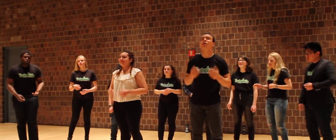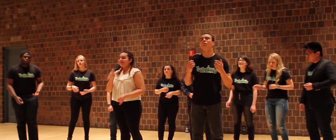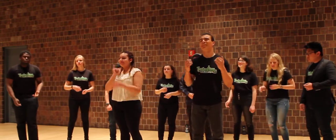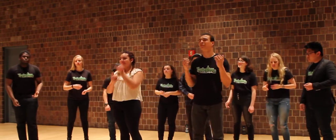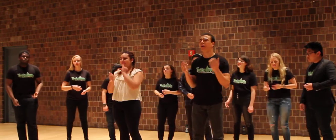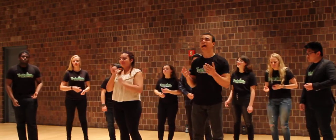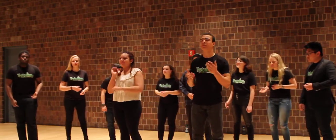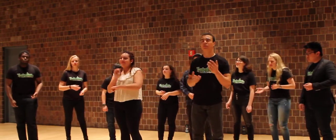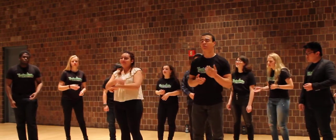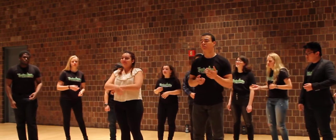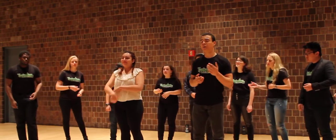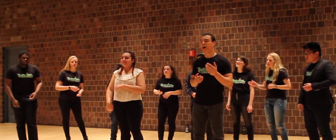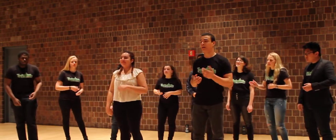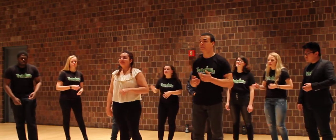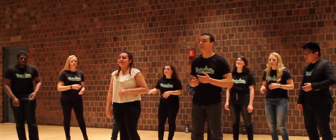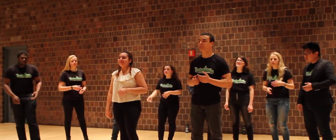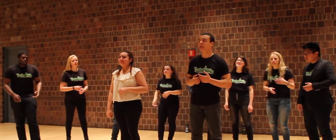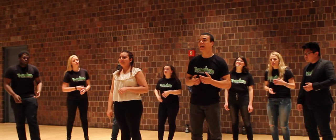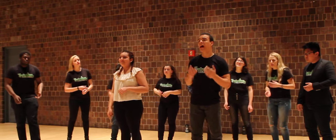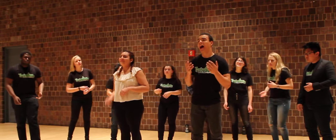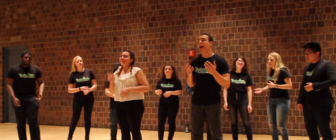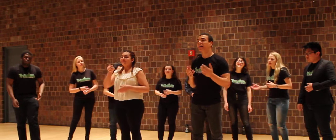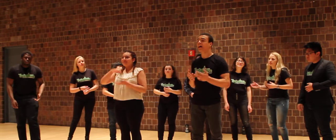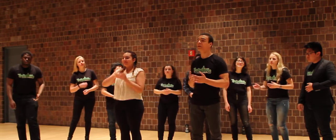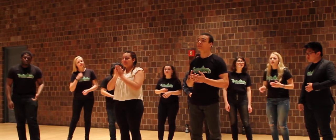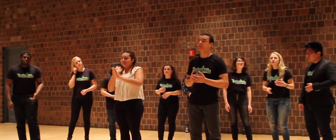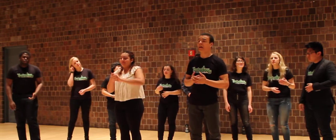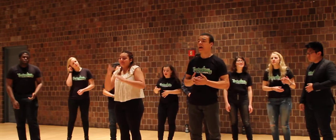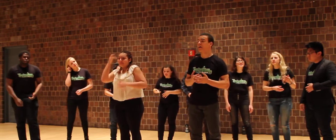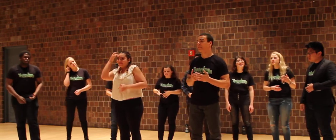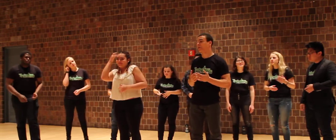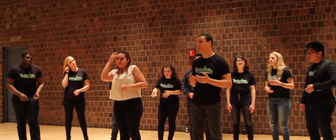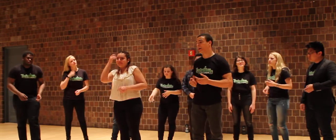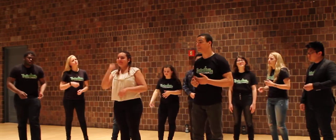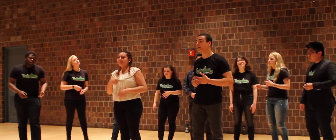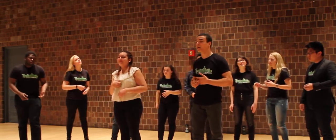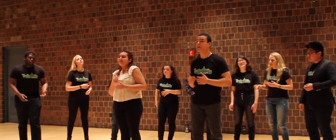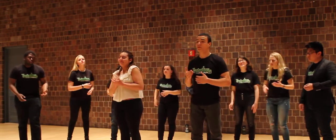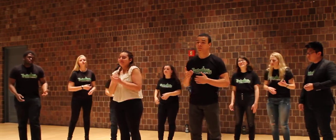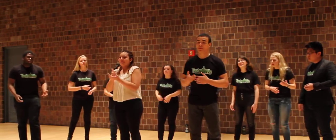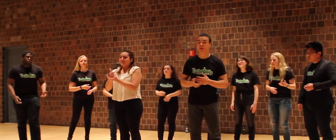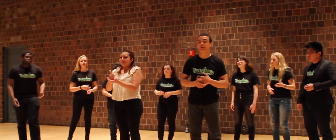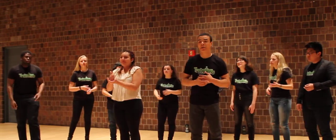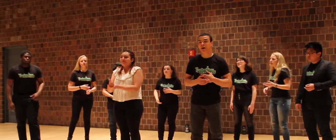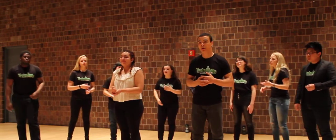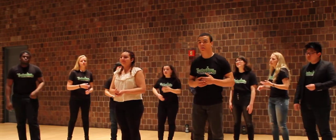we drank too much. I held your hair back when you were throwing up.